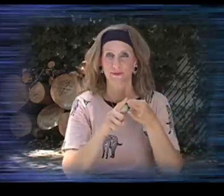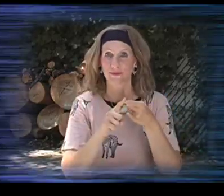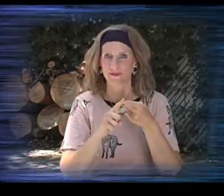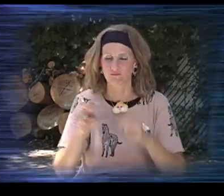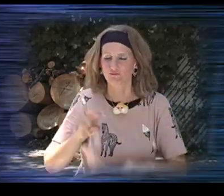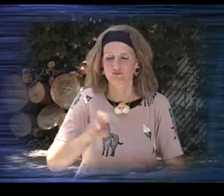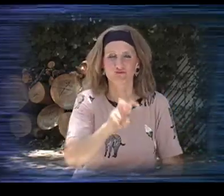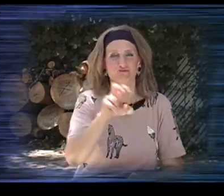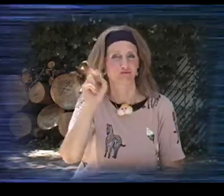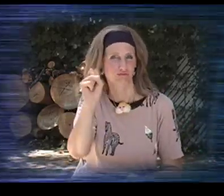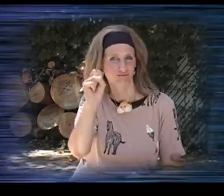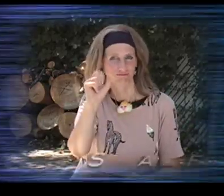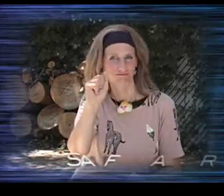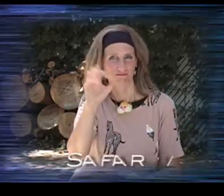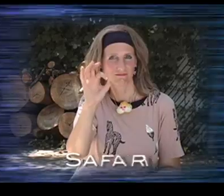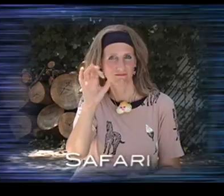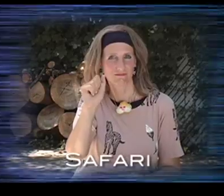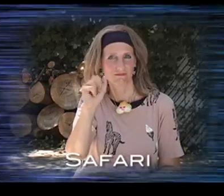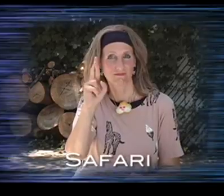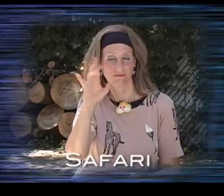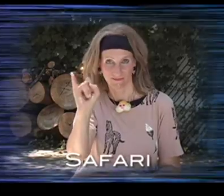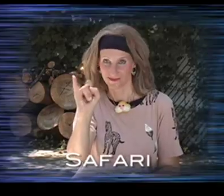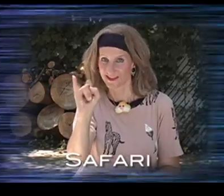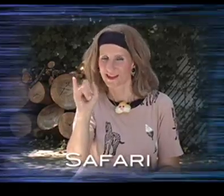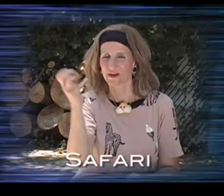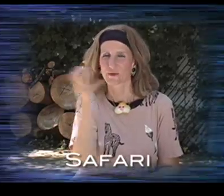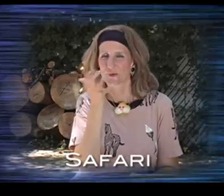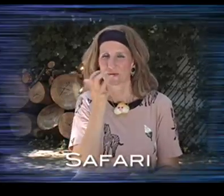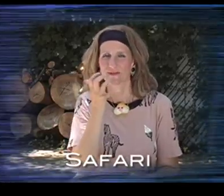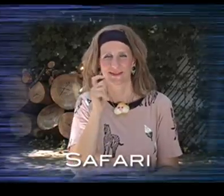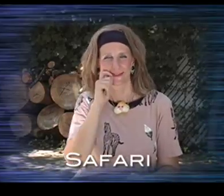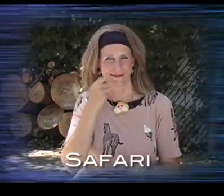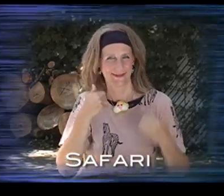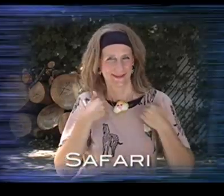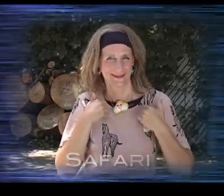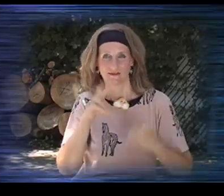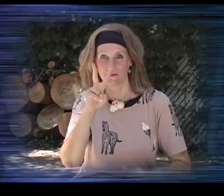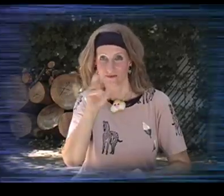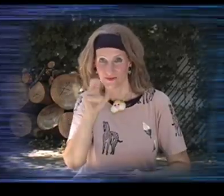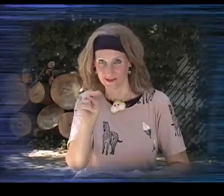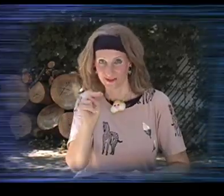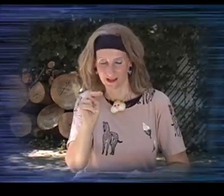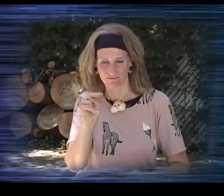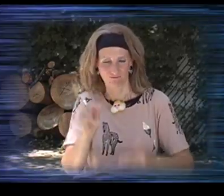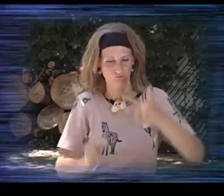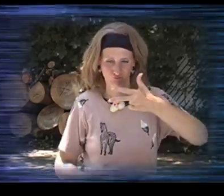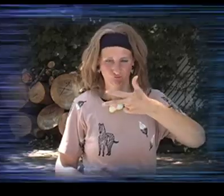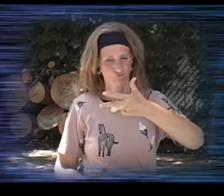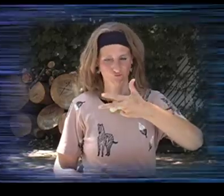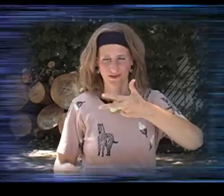on safari. Oh, it was neat. We had a van and our